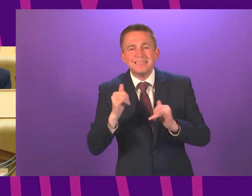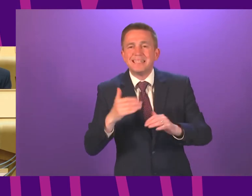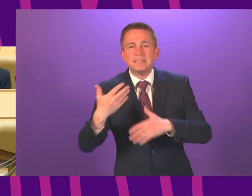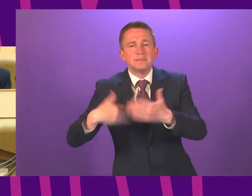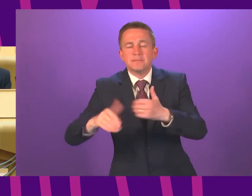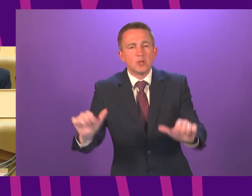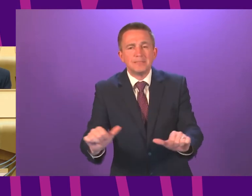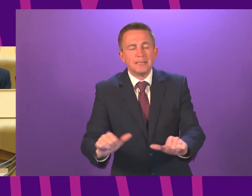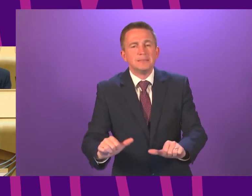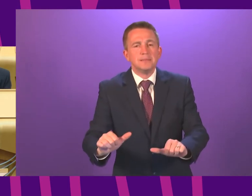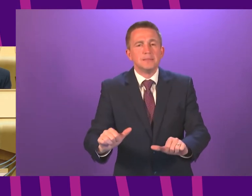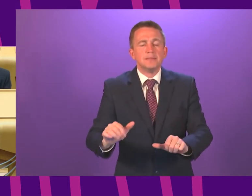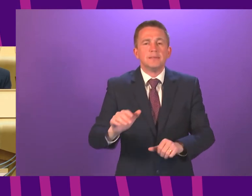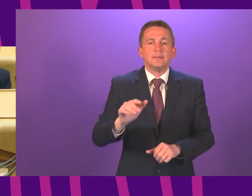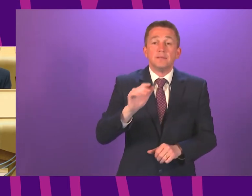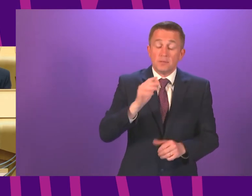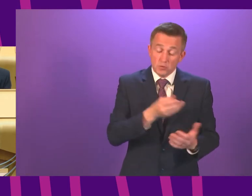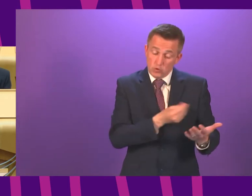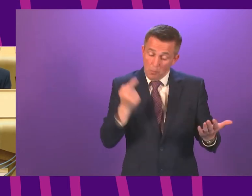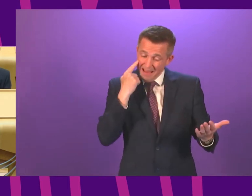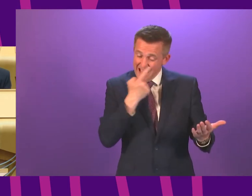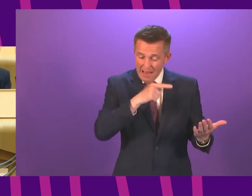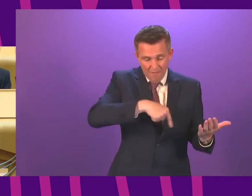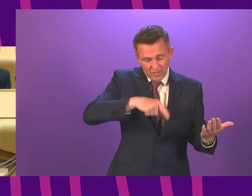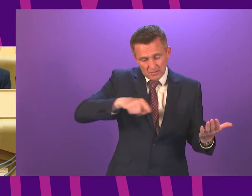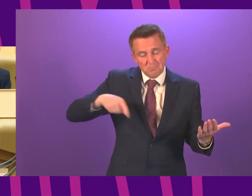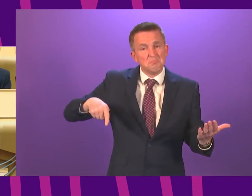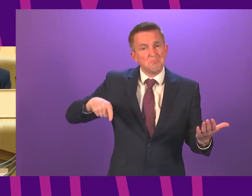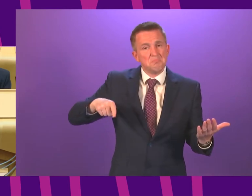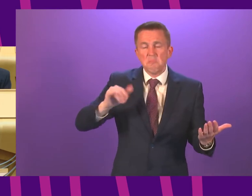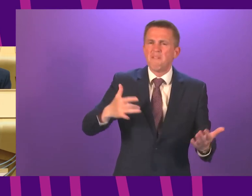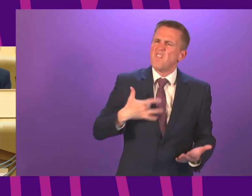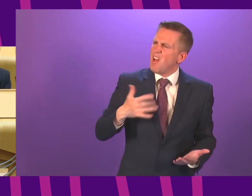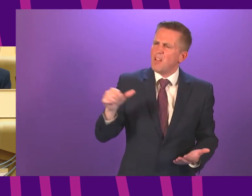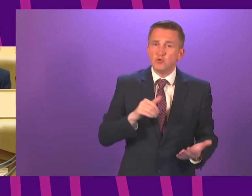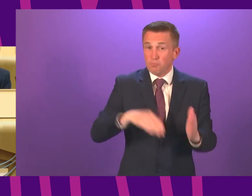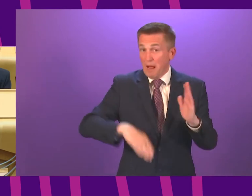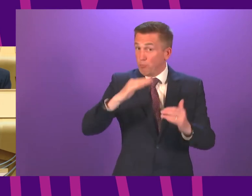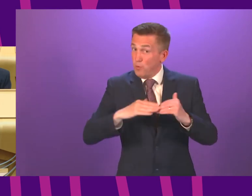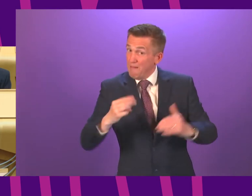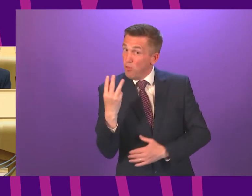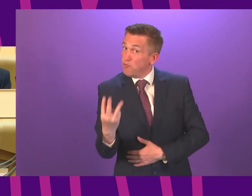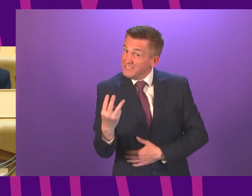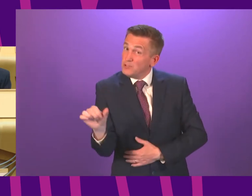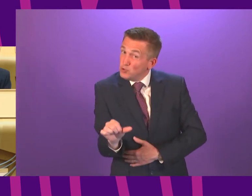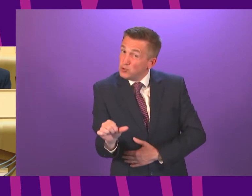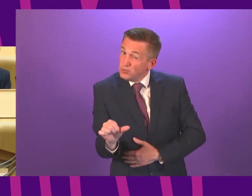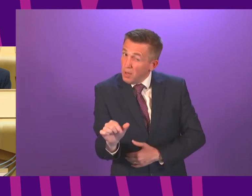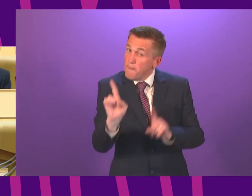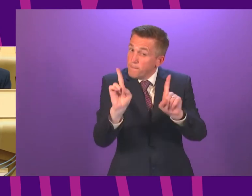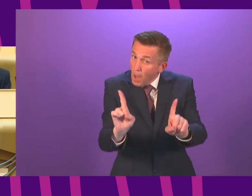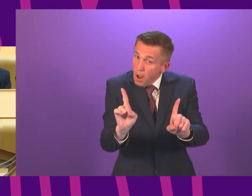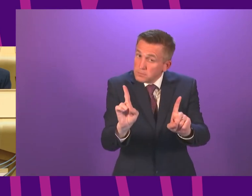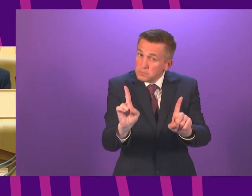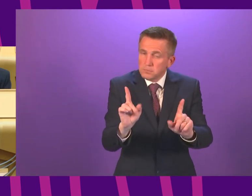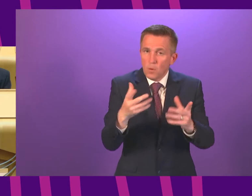just the raw numbers, it could be argued that some of these areas should be in Level 3. However, our judgment, based on the